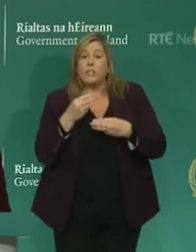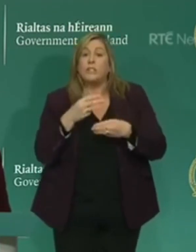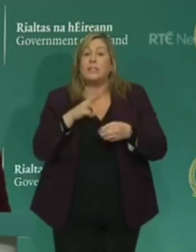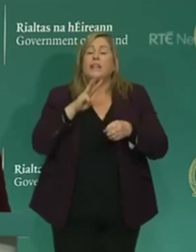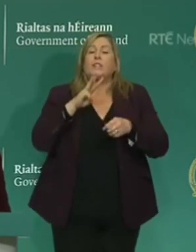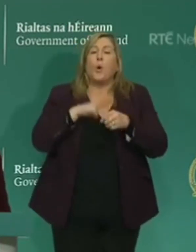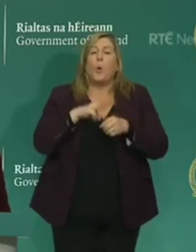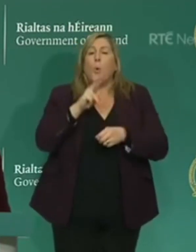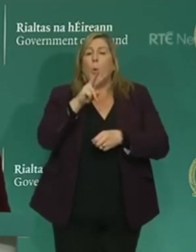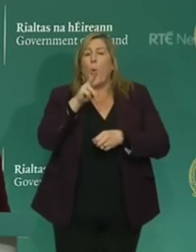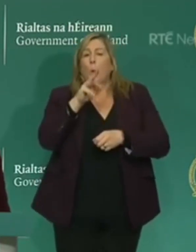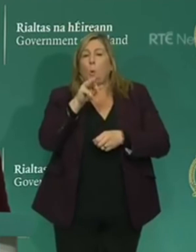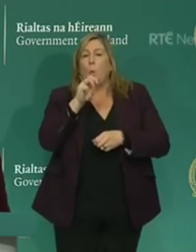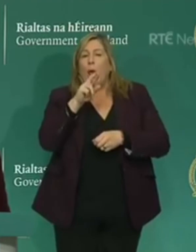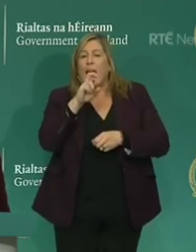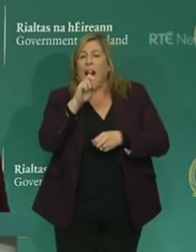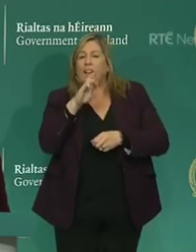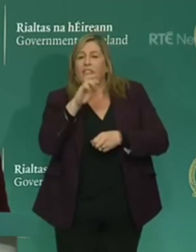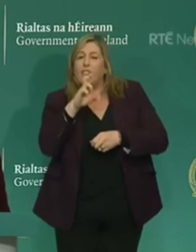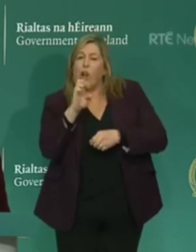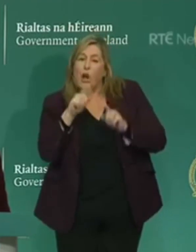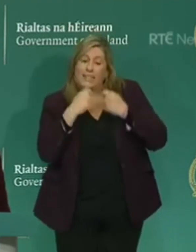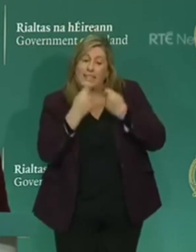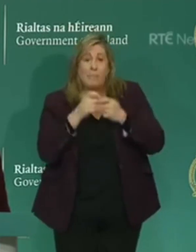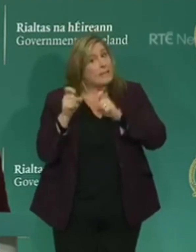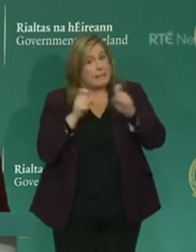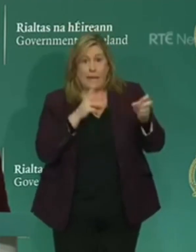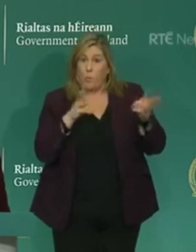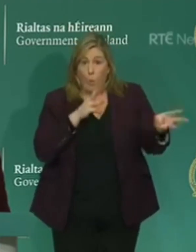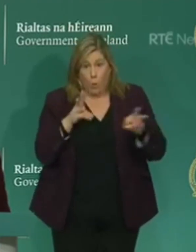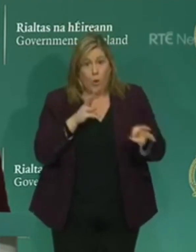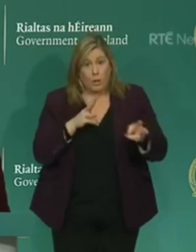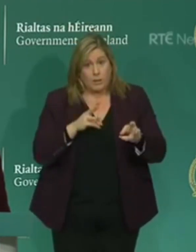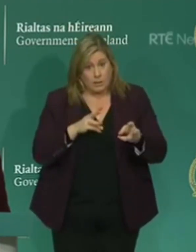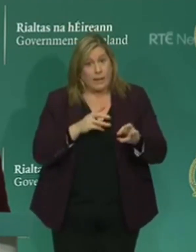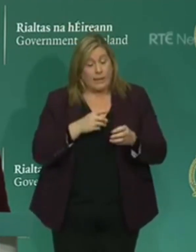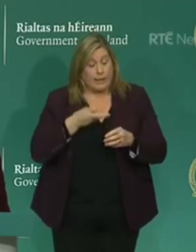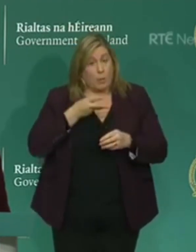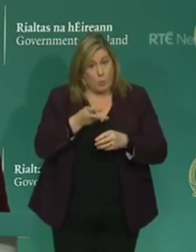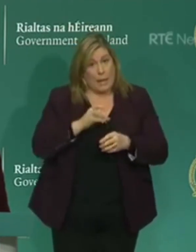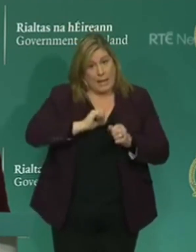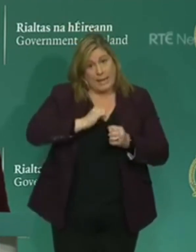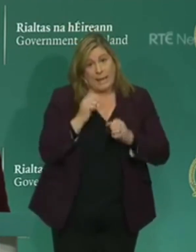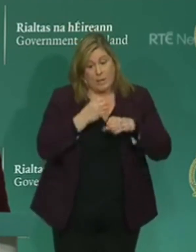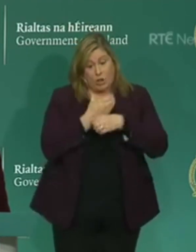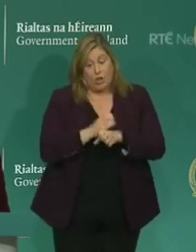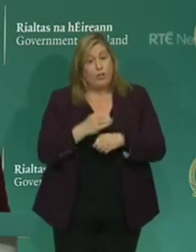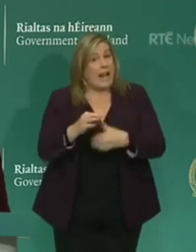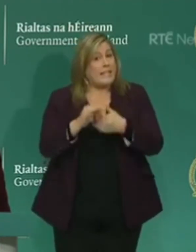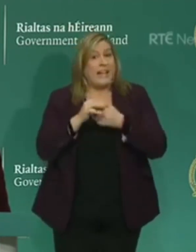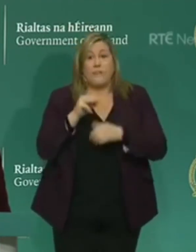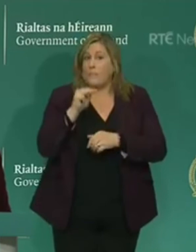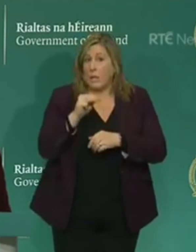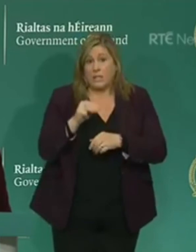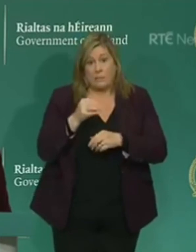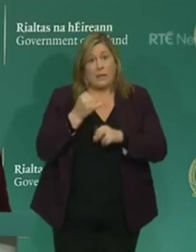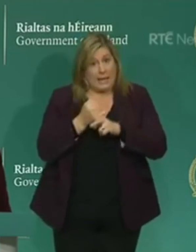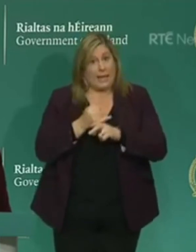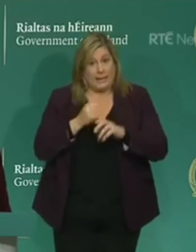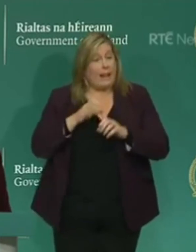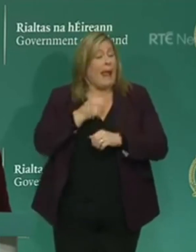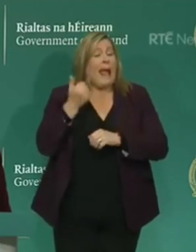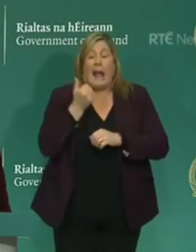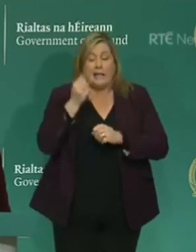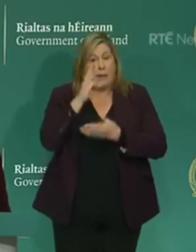teams are here, and they are working to keep children as safe as possible in every community around the country. We would